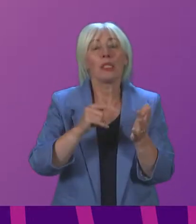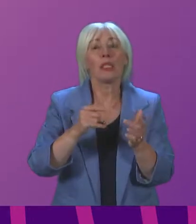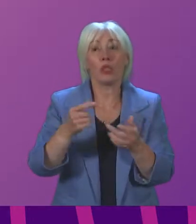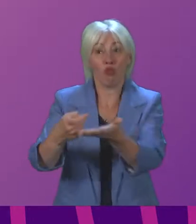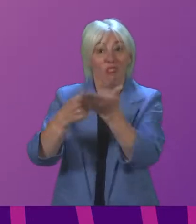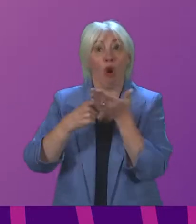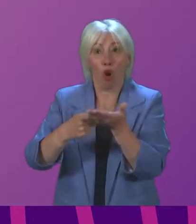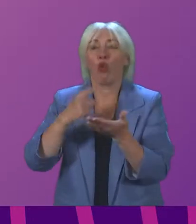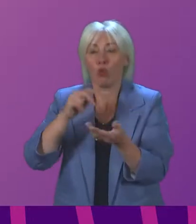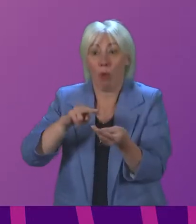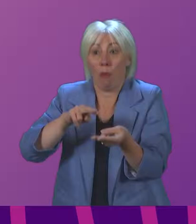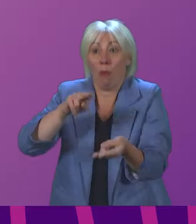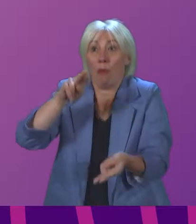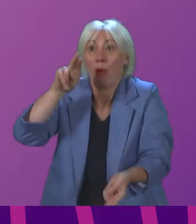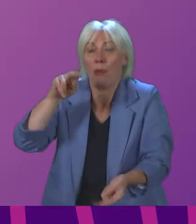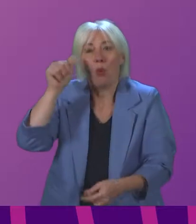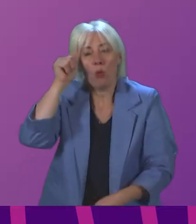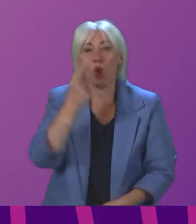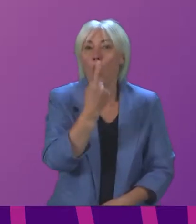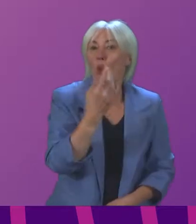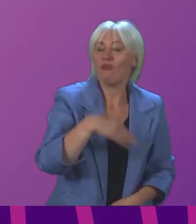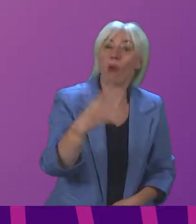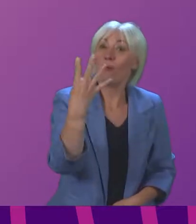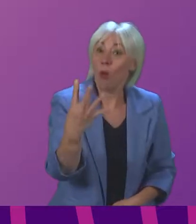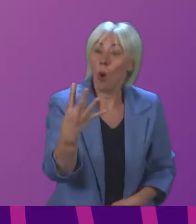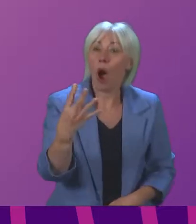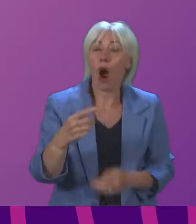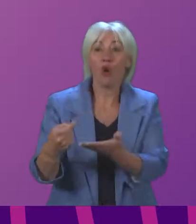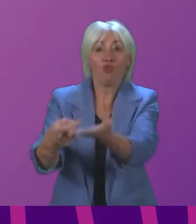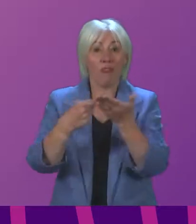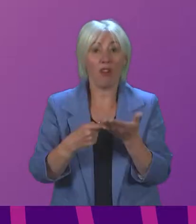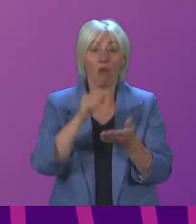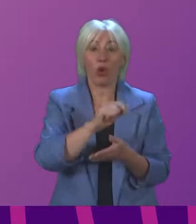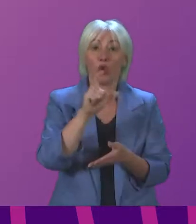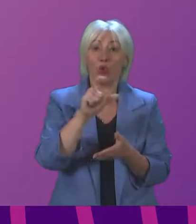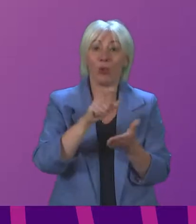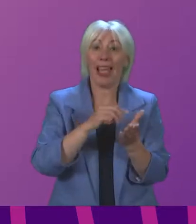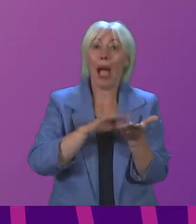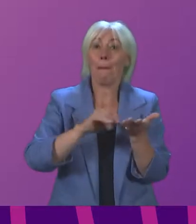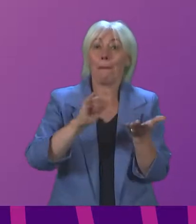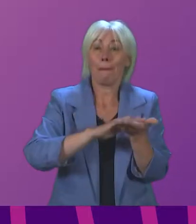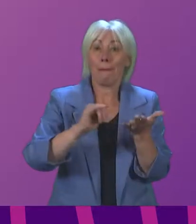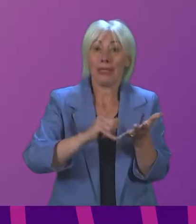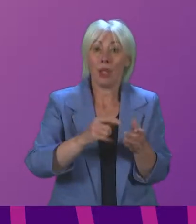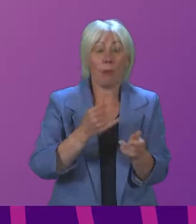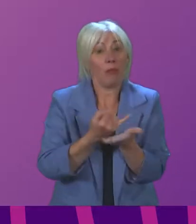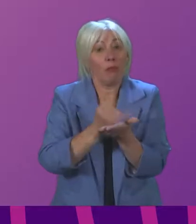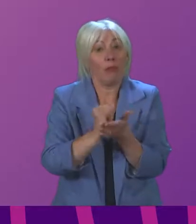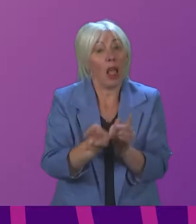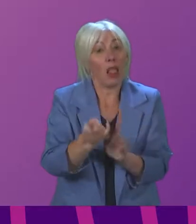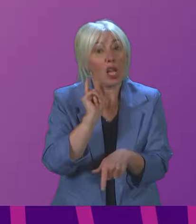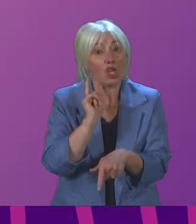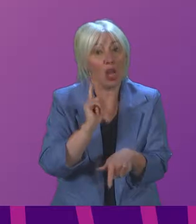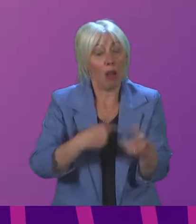But we know that one in four of referrals to CARMS were rejected last year, and we know as well